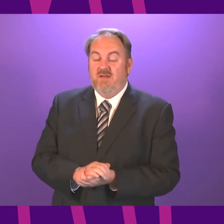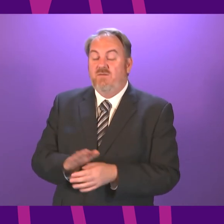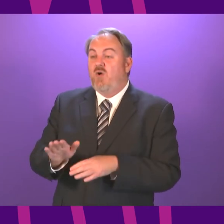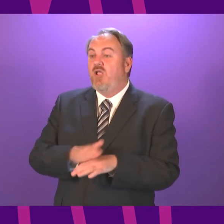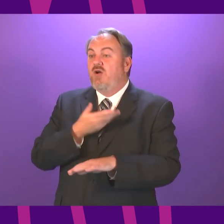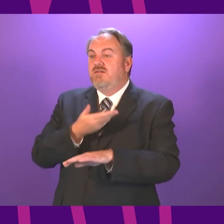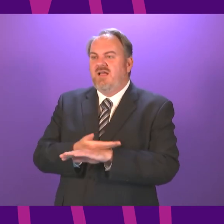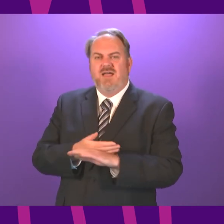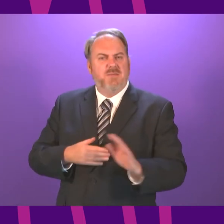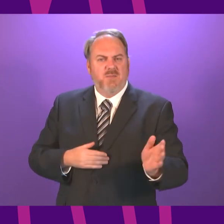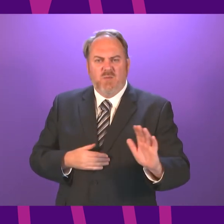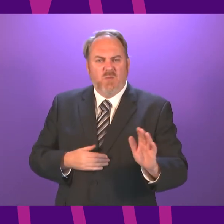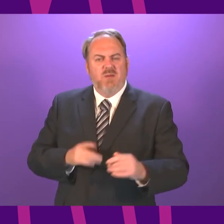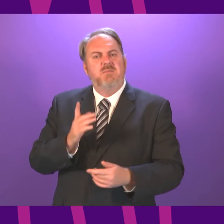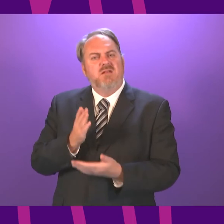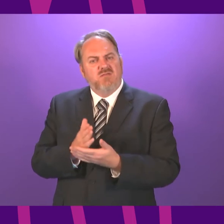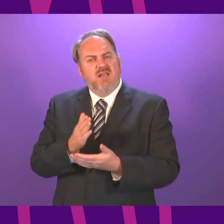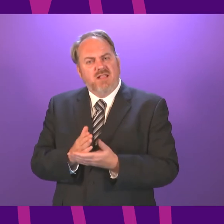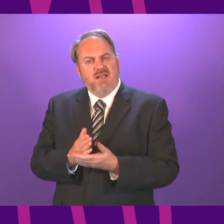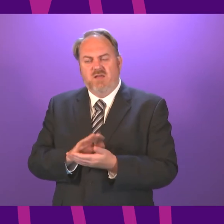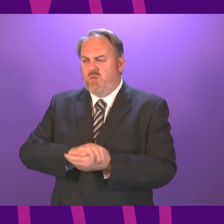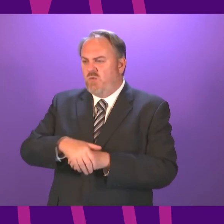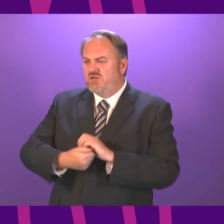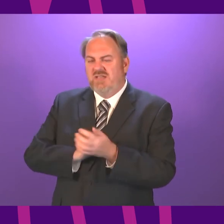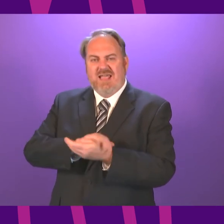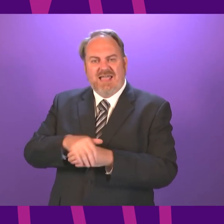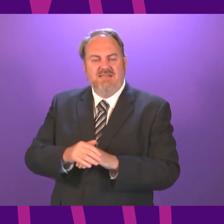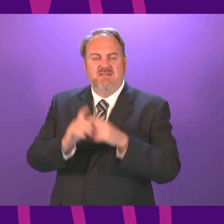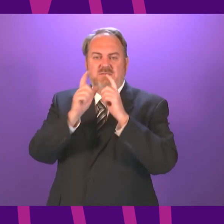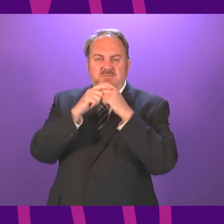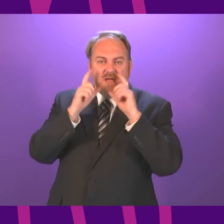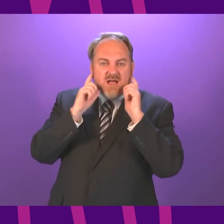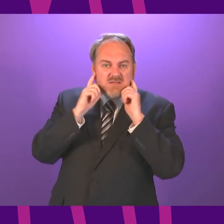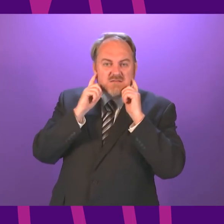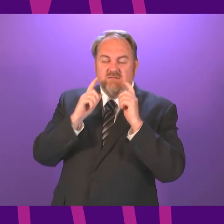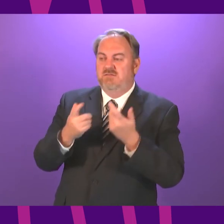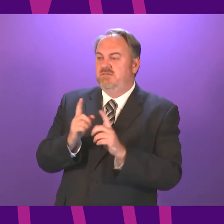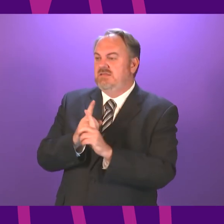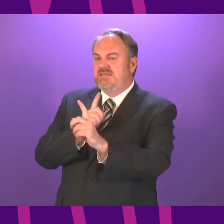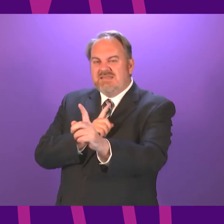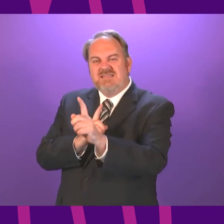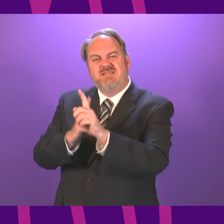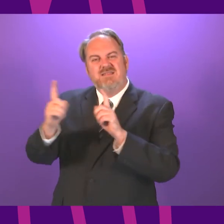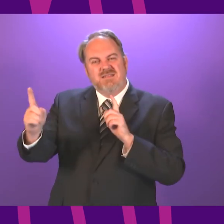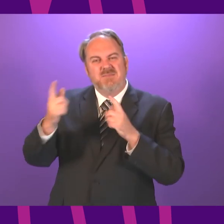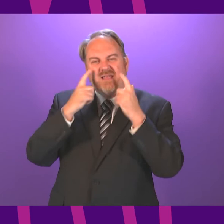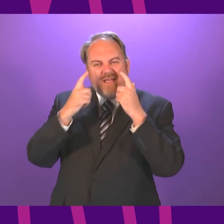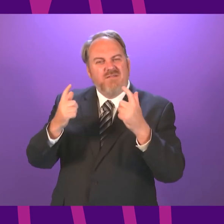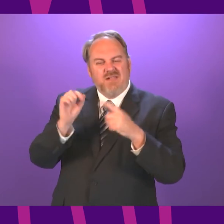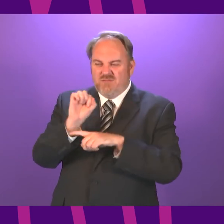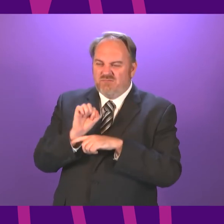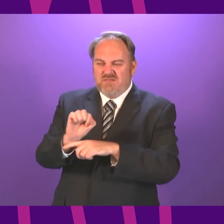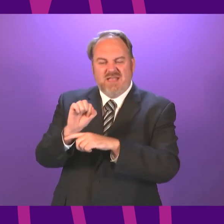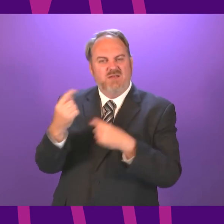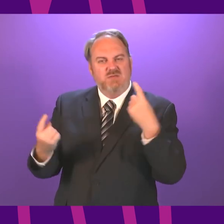But things like wearing face coverings, washing hands, keeping, even if it is not legally required, a careful, safe distance